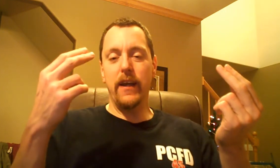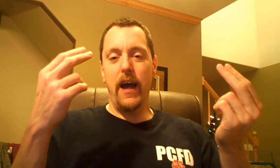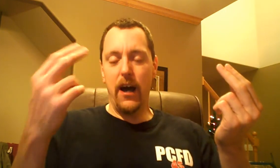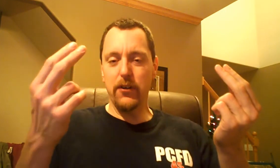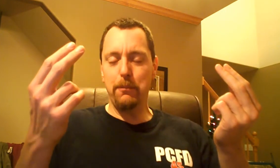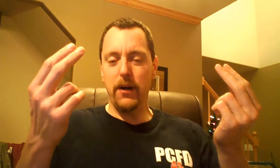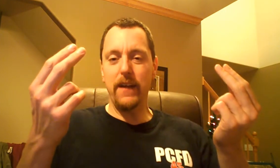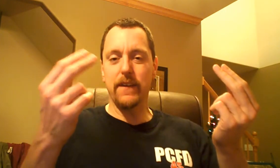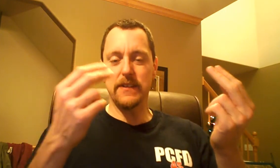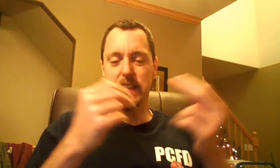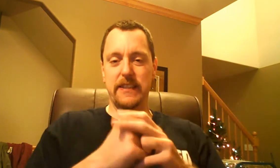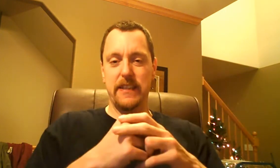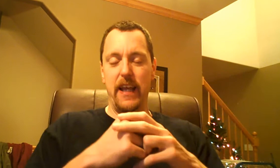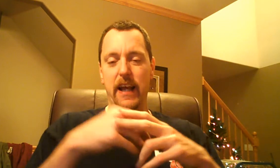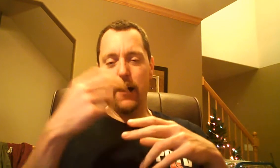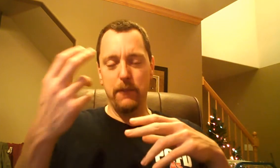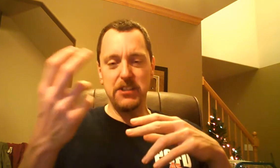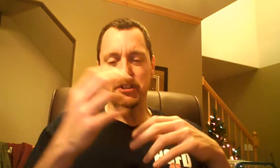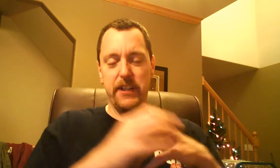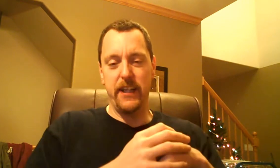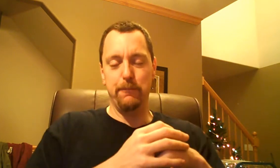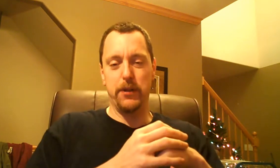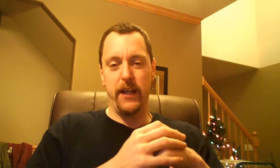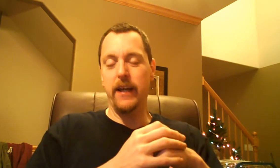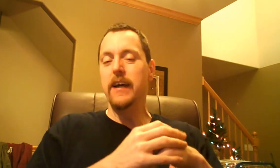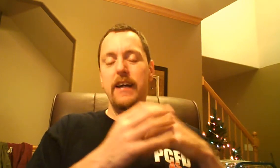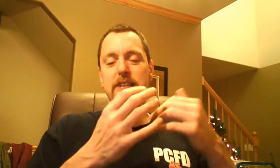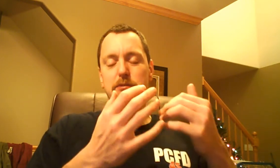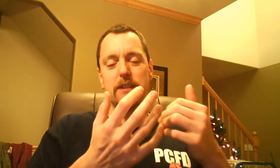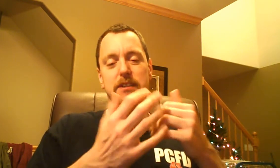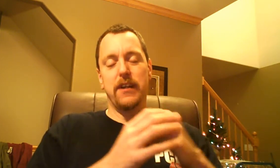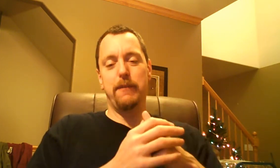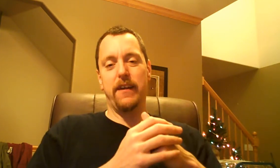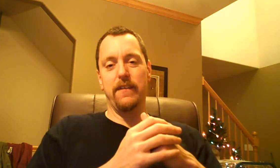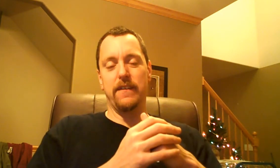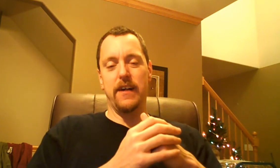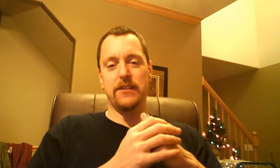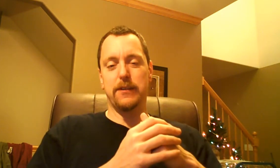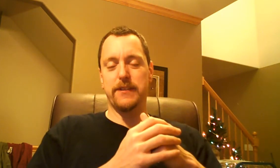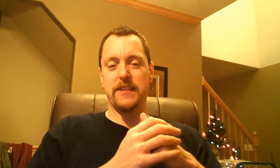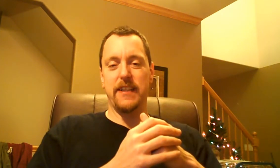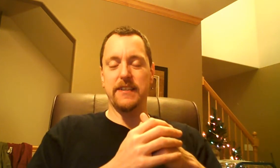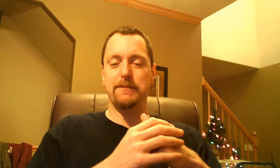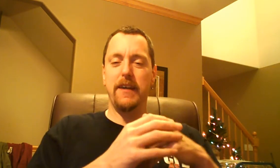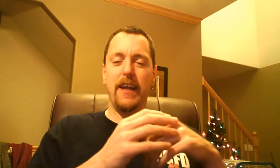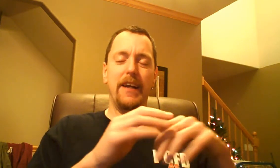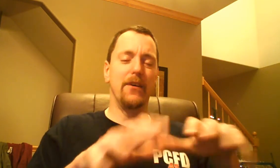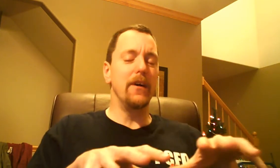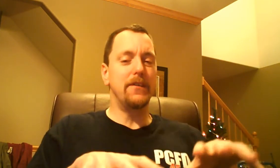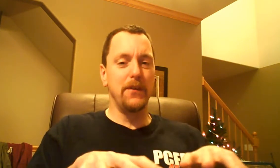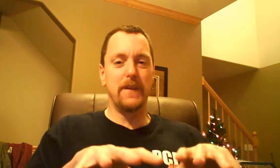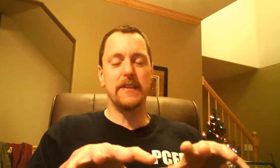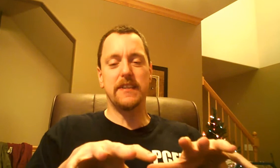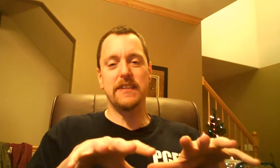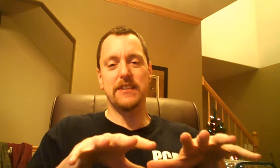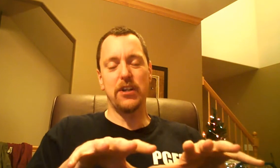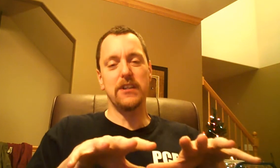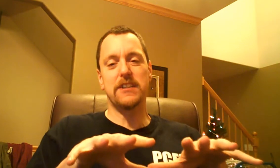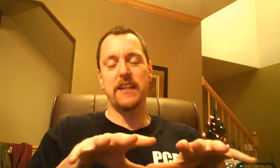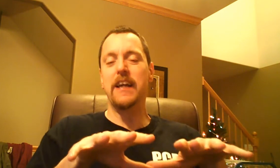how to apply those things and how much you can eat per day is what's going to make you the long-term success. And I don't do this to discourage the